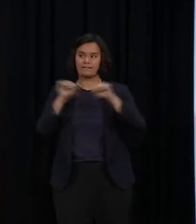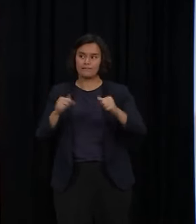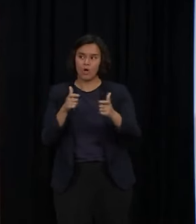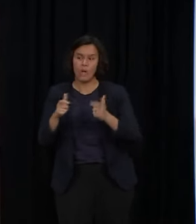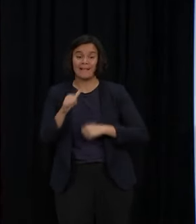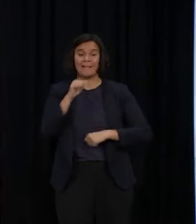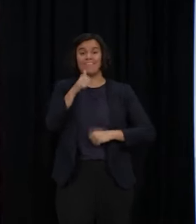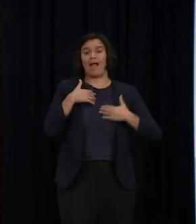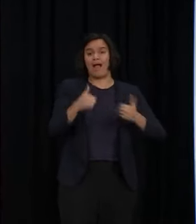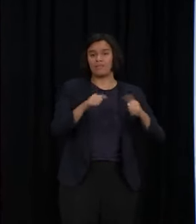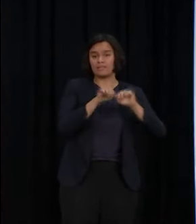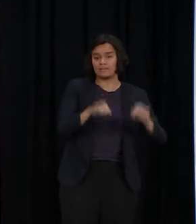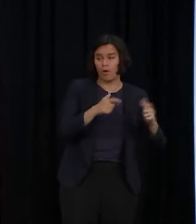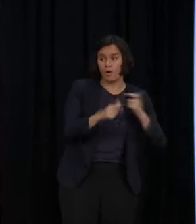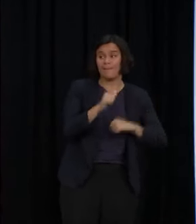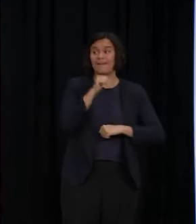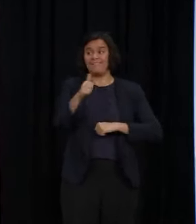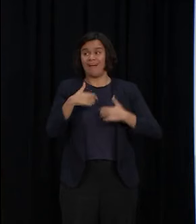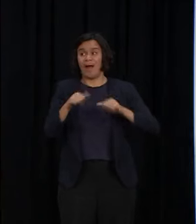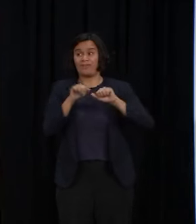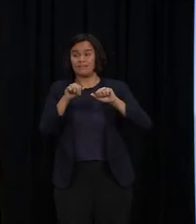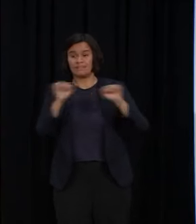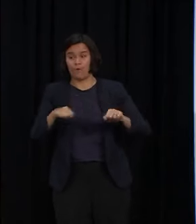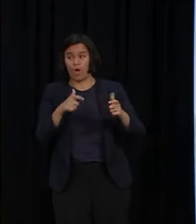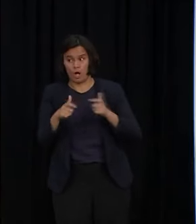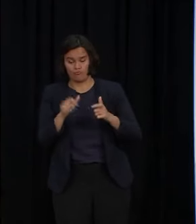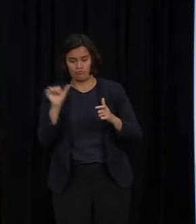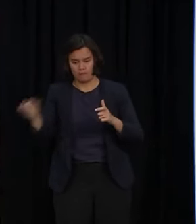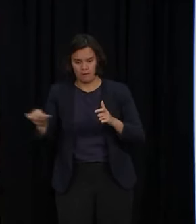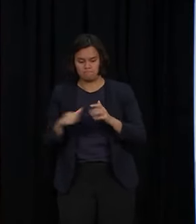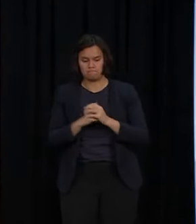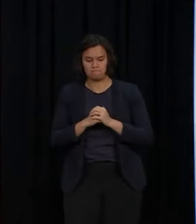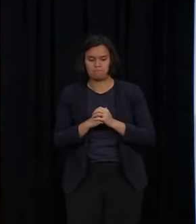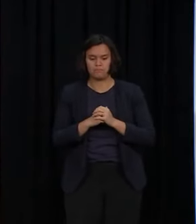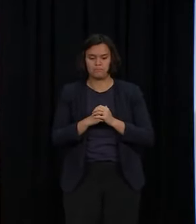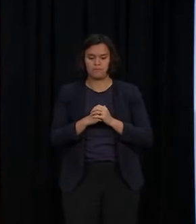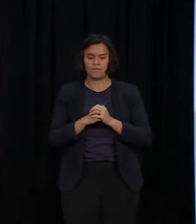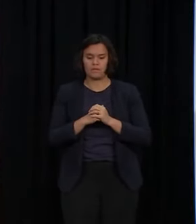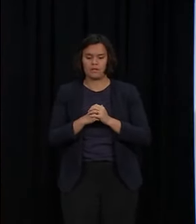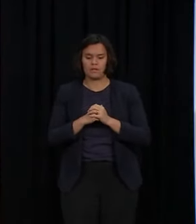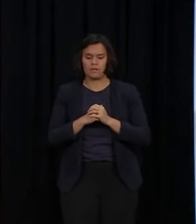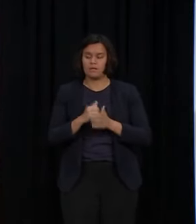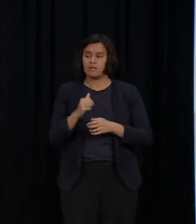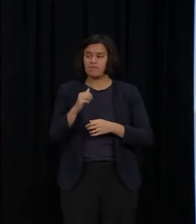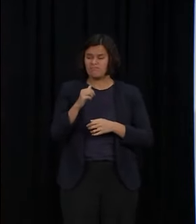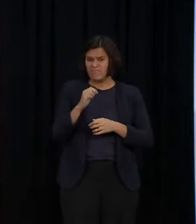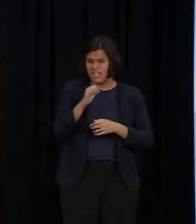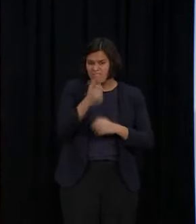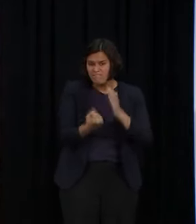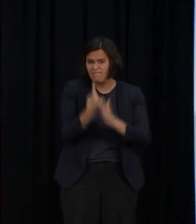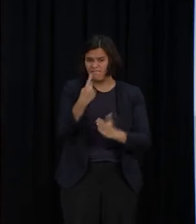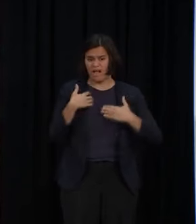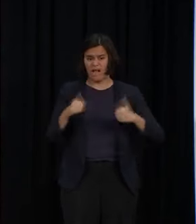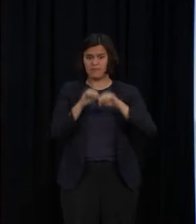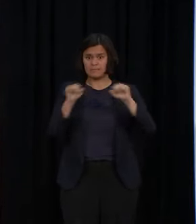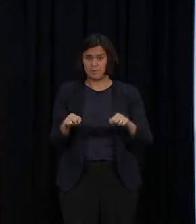you might be able to move to the next stage. How much will, whether the health system ends up being overwhelmed, we've obviously seen